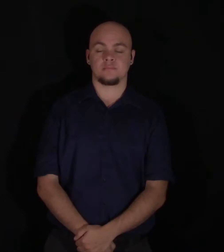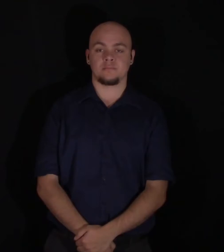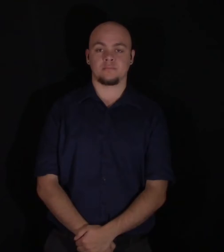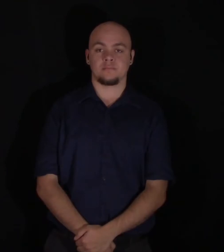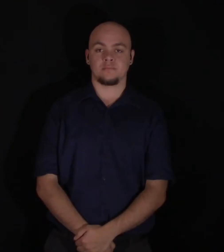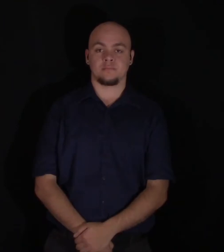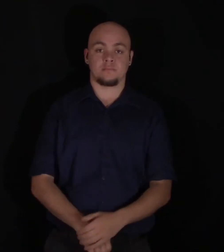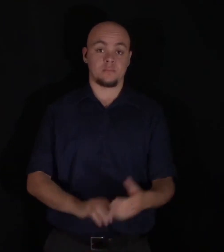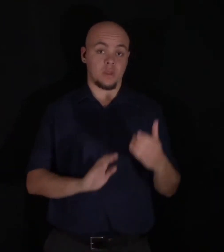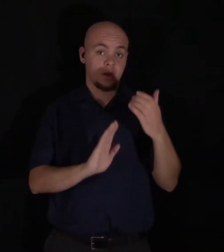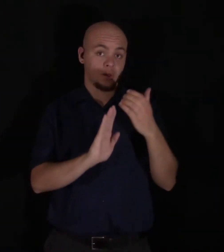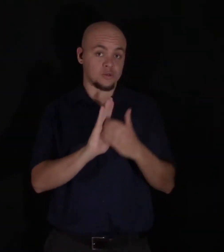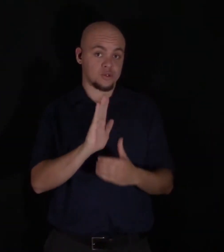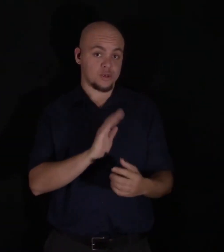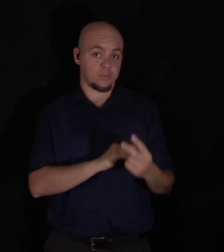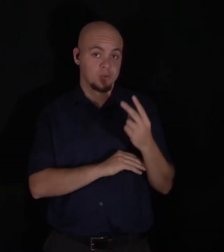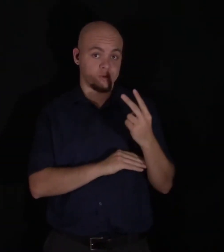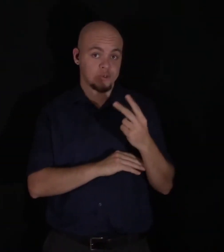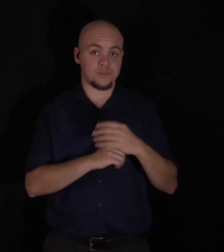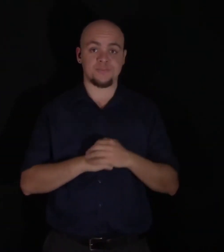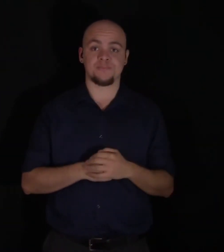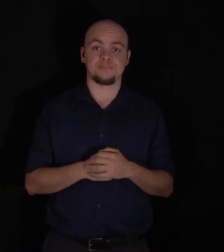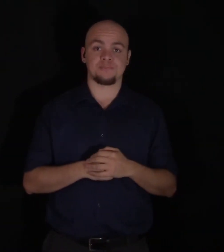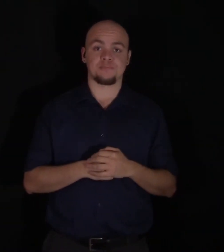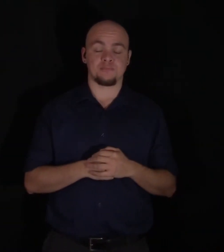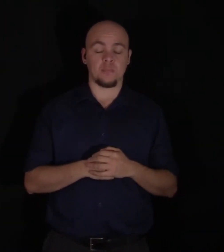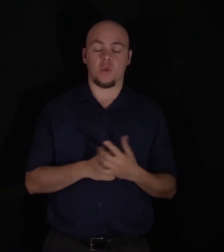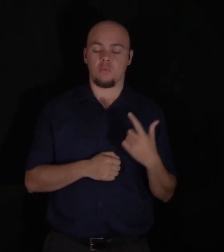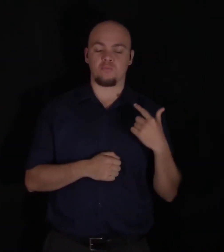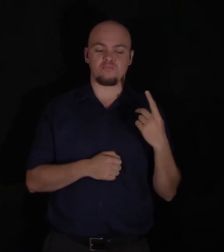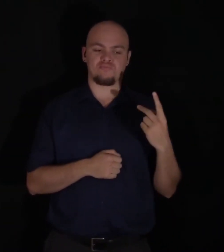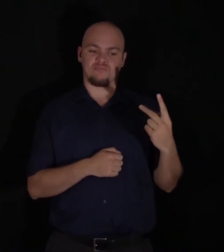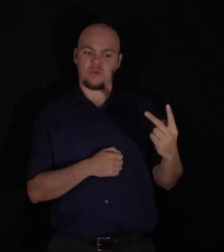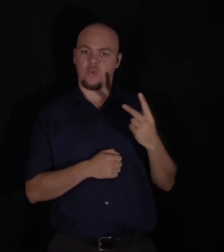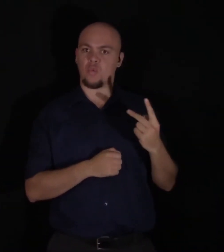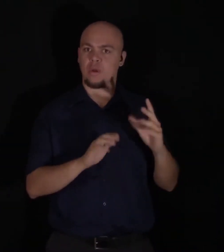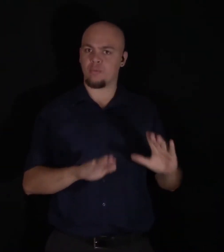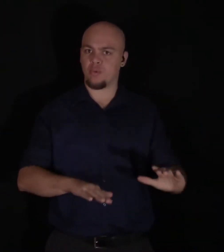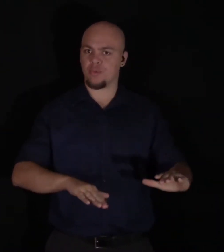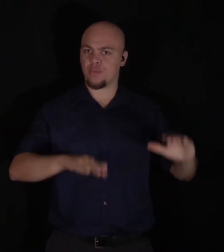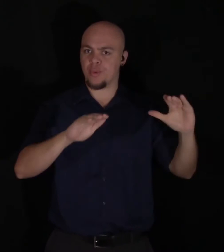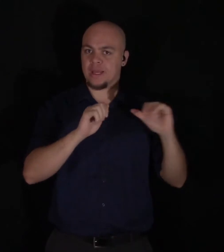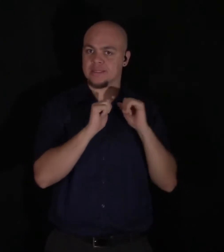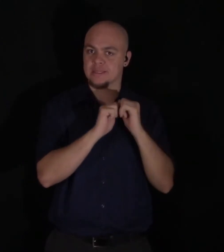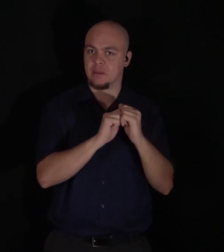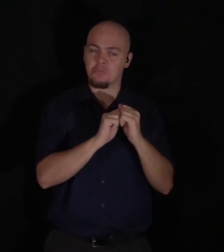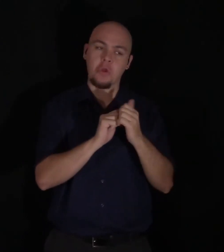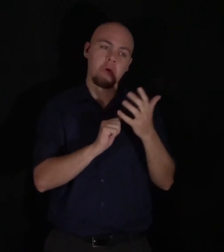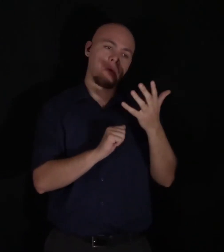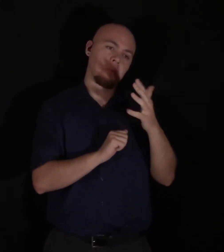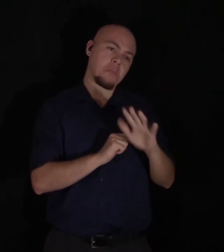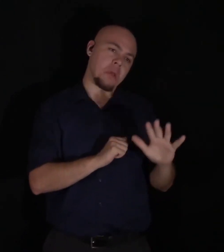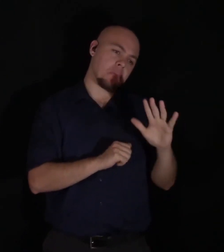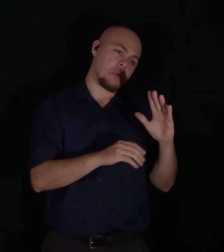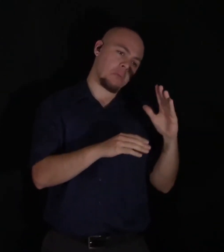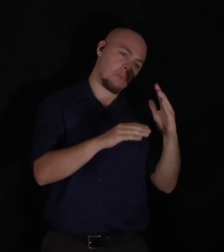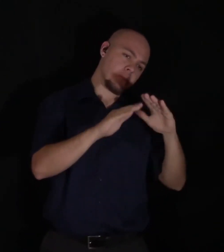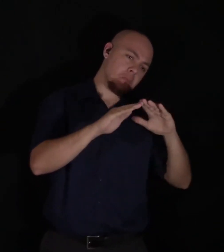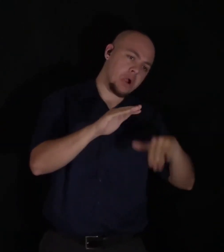Chapter 2 We were brought up together. There was not quite a year difference in our ages. I need